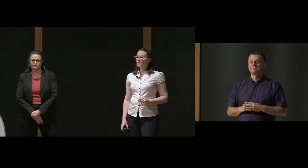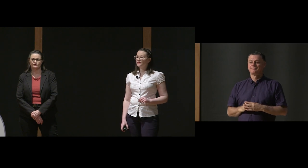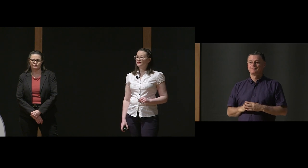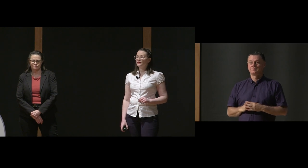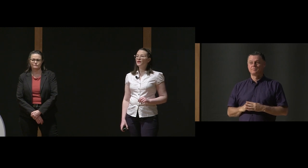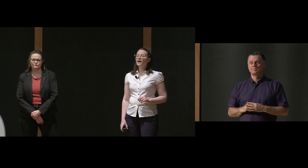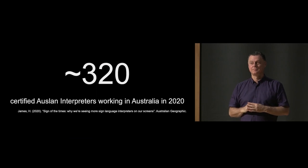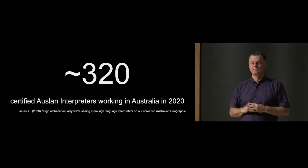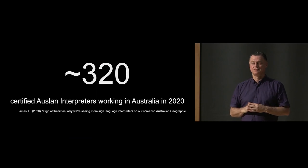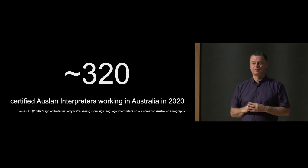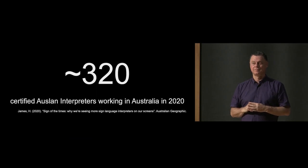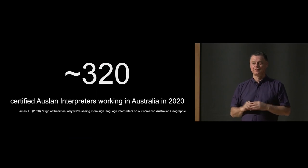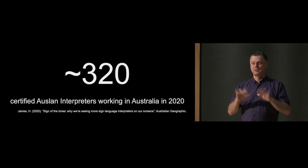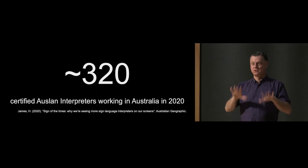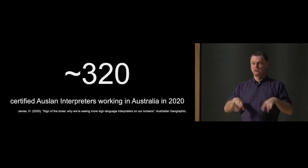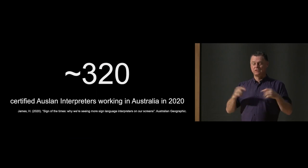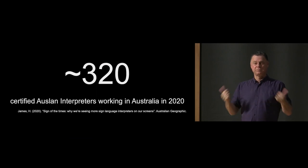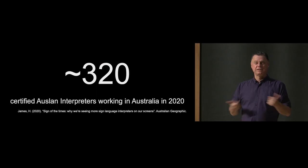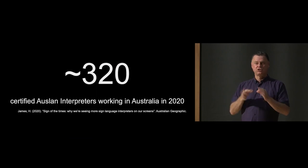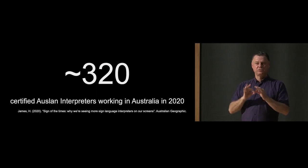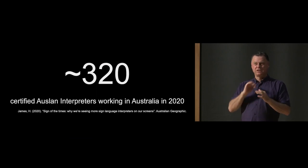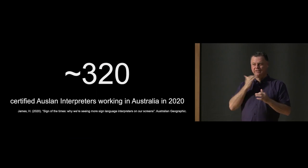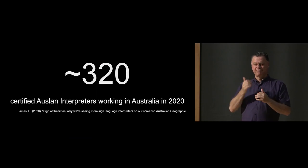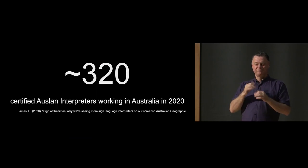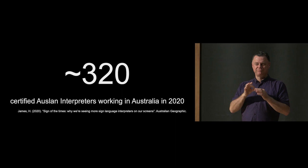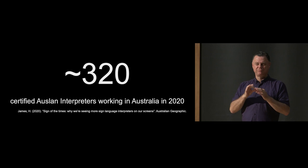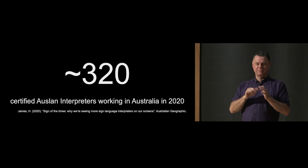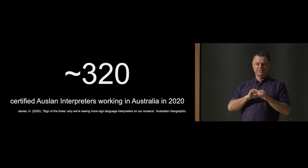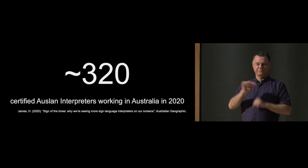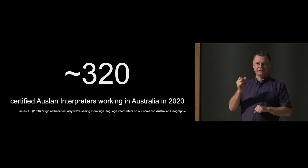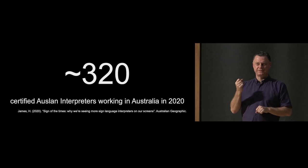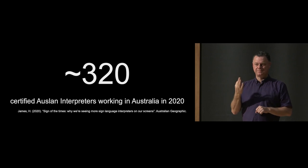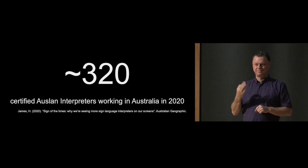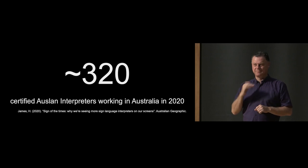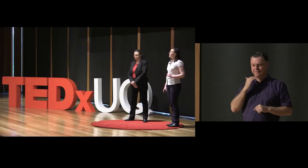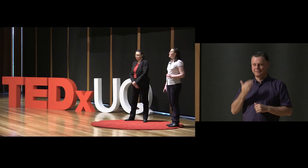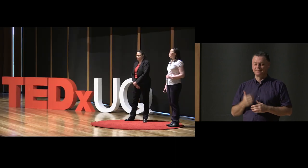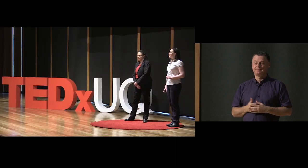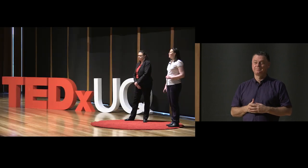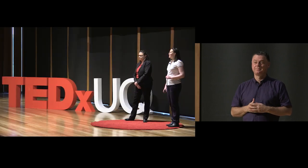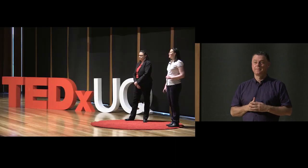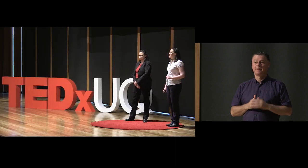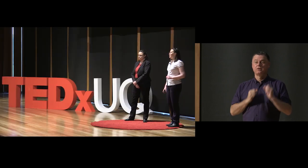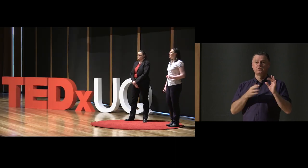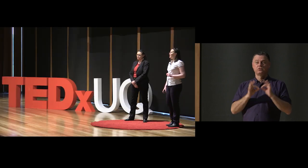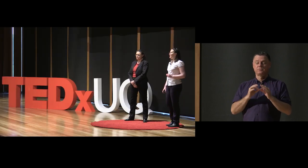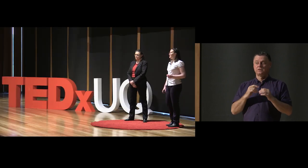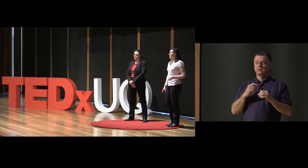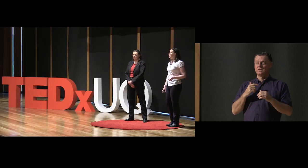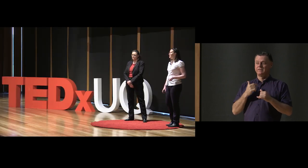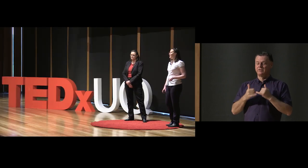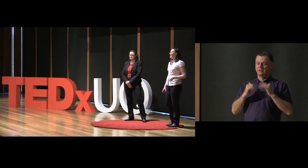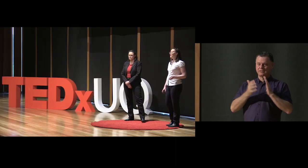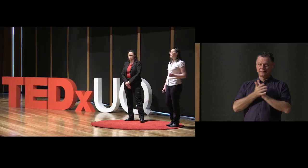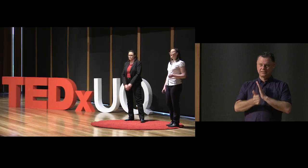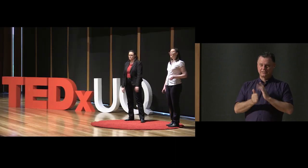currently experiencing a critical shortage of certified Auslan interpreters. Auslan interpreting is both highly